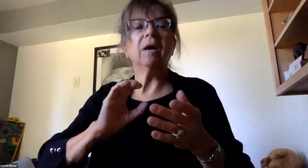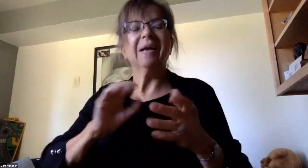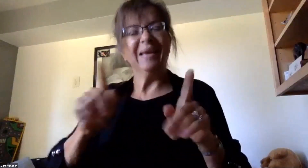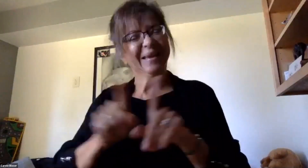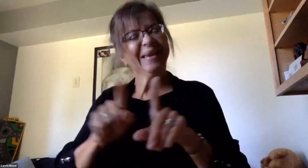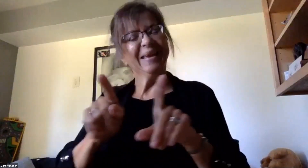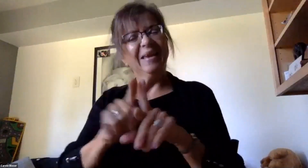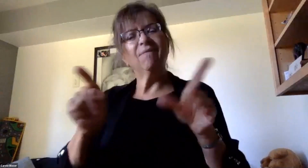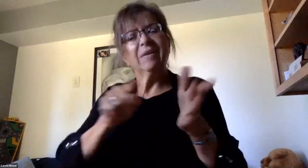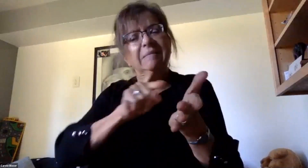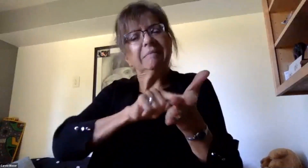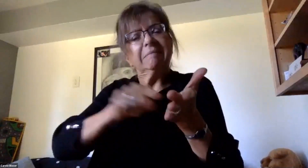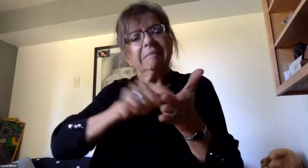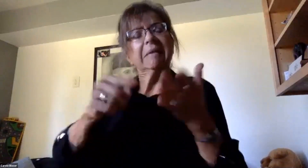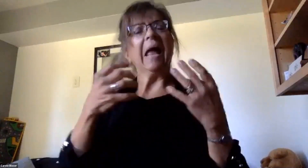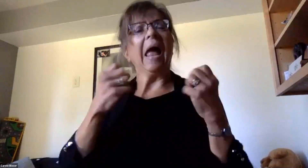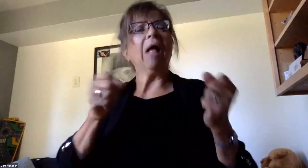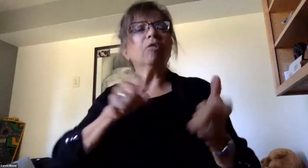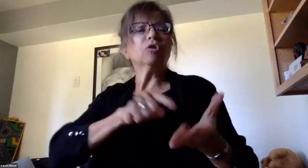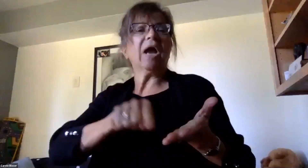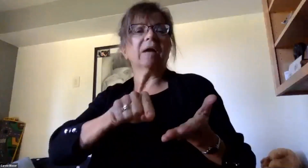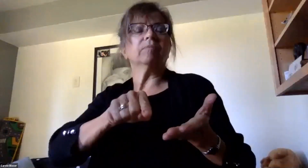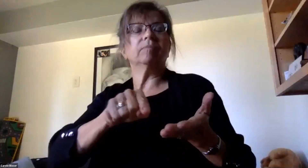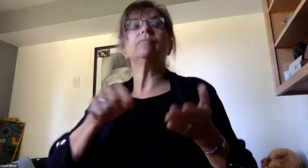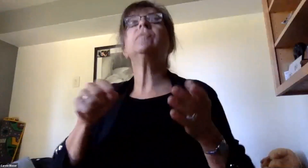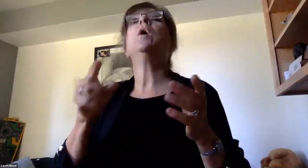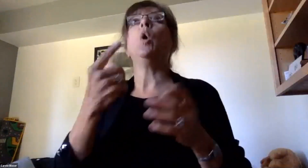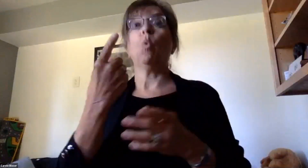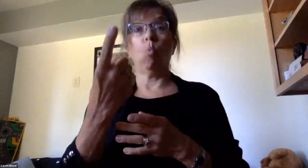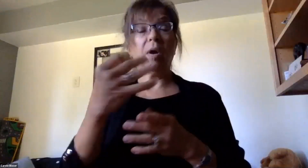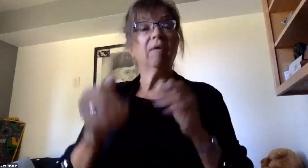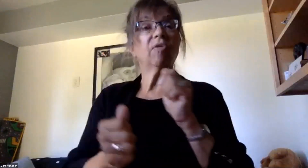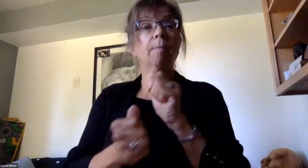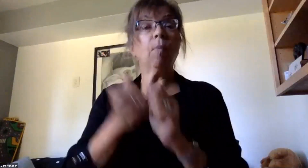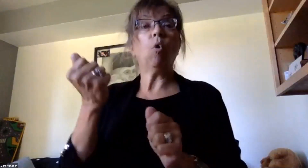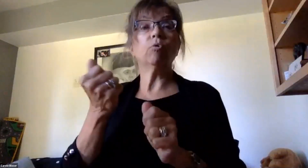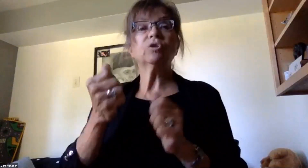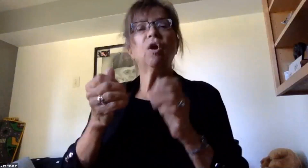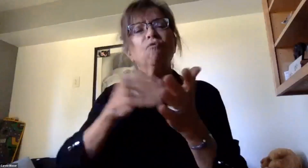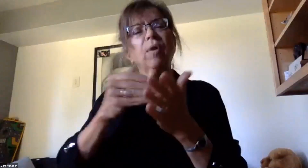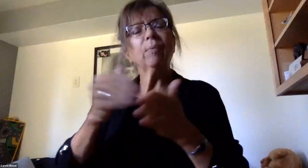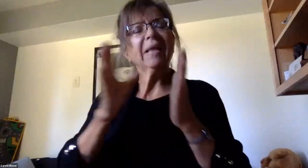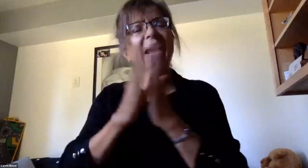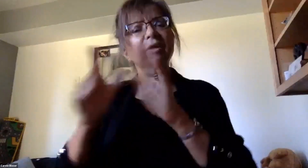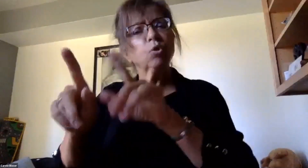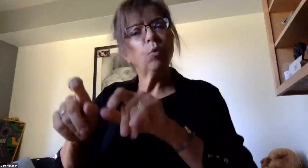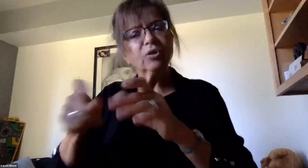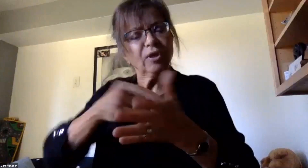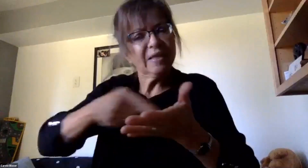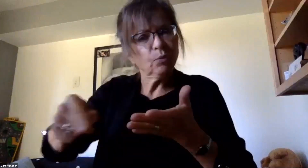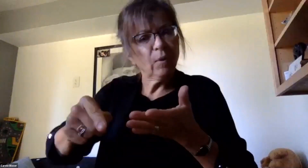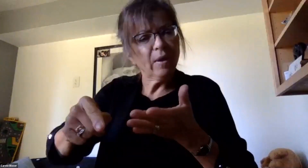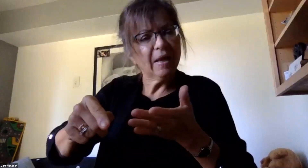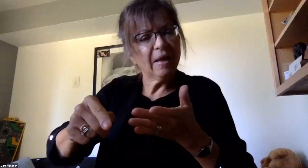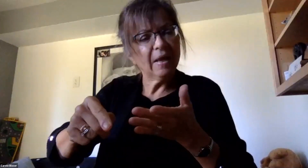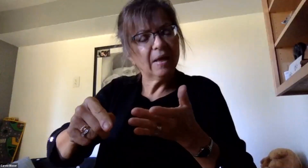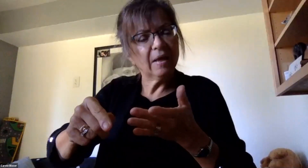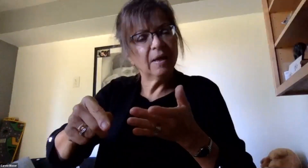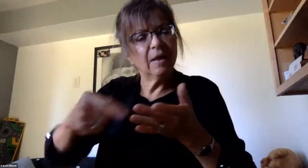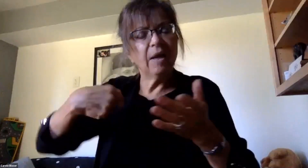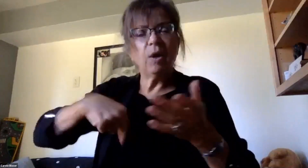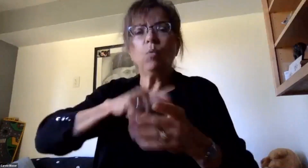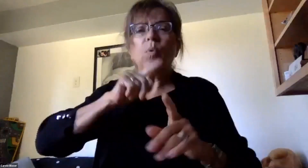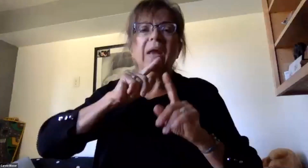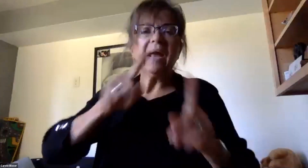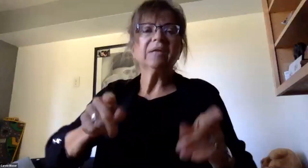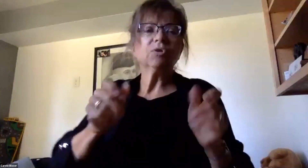our screening health check. So one of the most frequently asked questions that we received this past week was answered with the remote hybrid